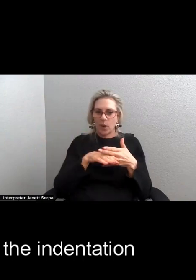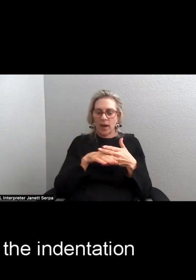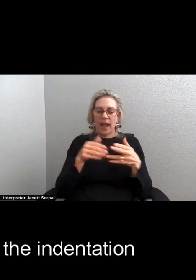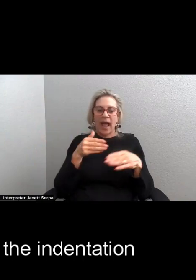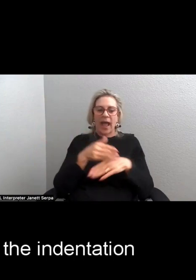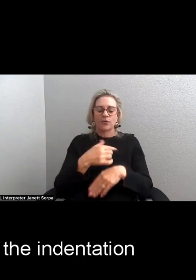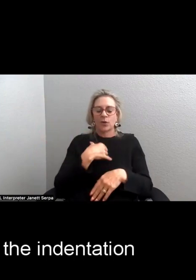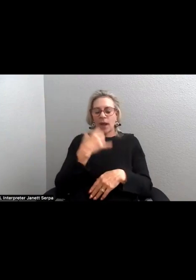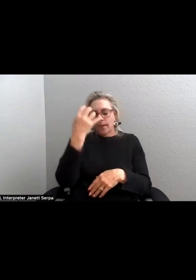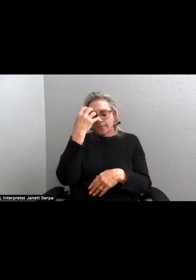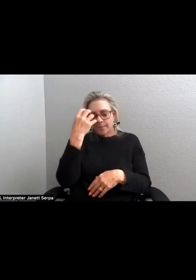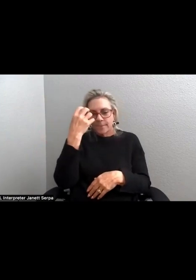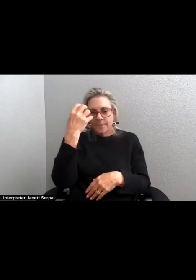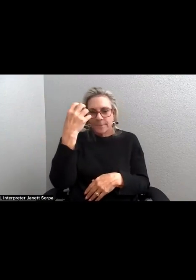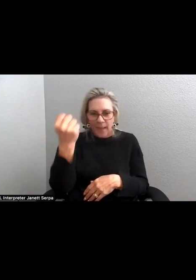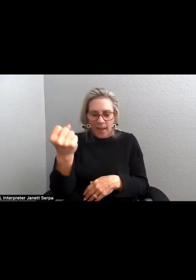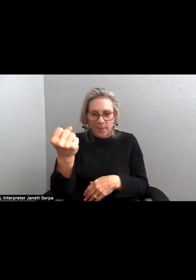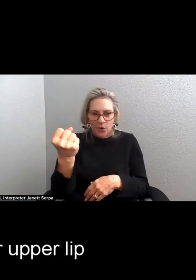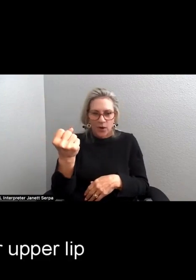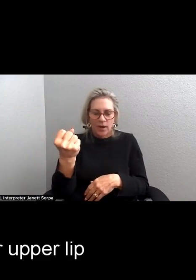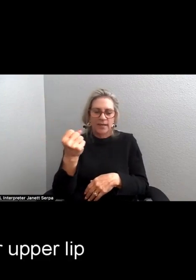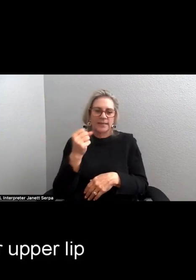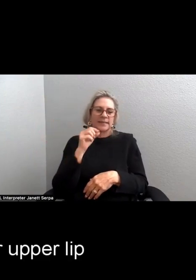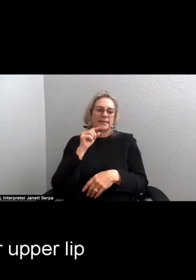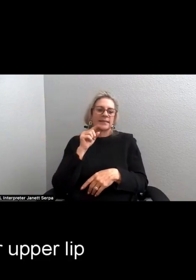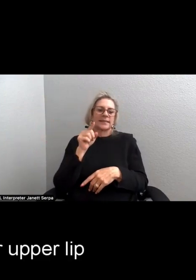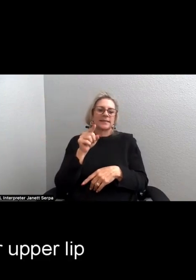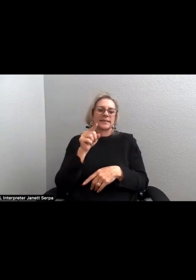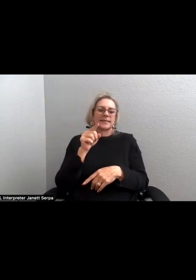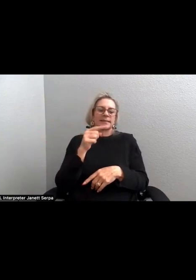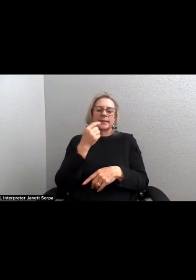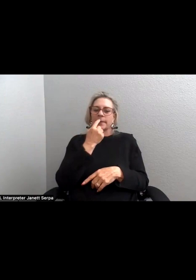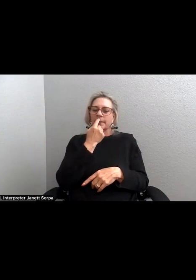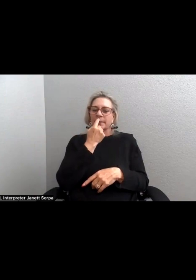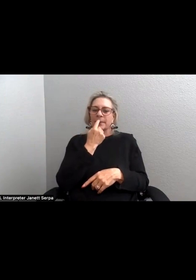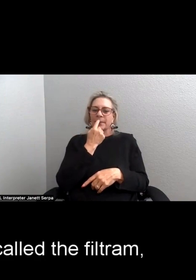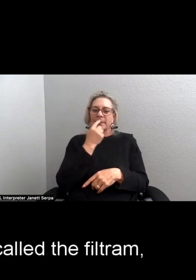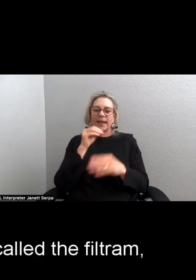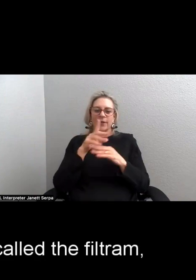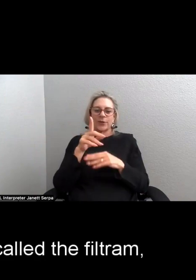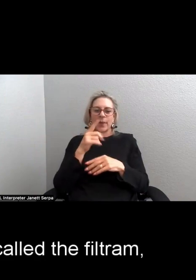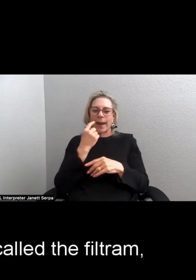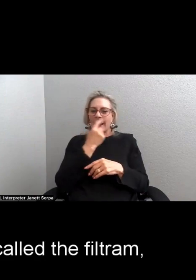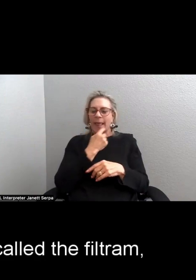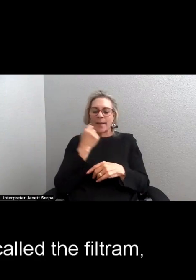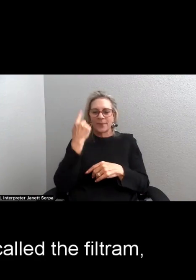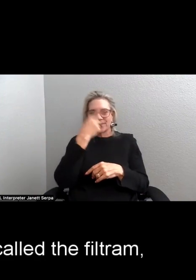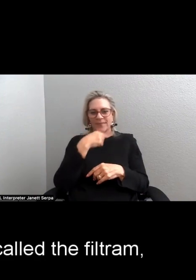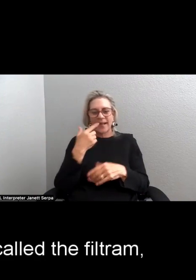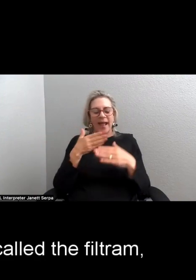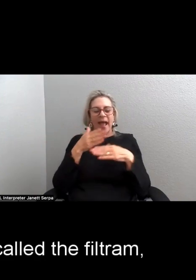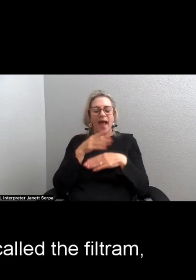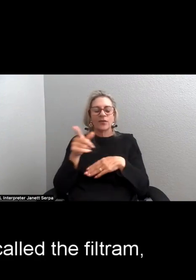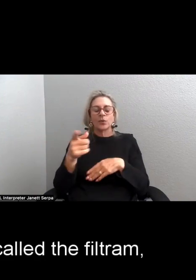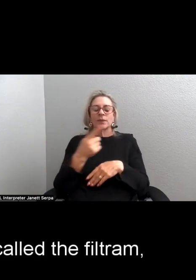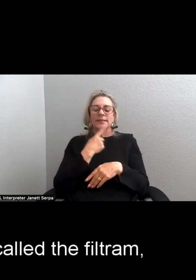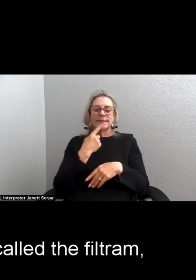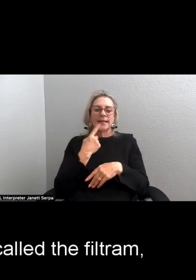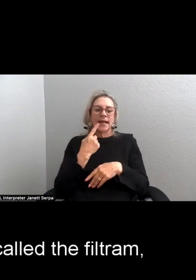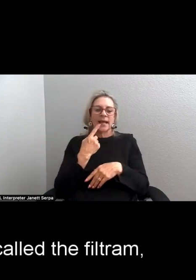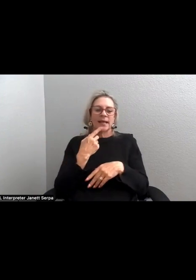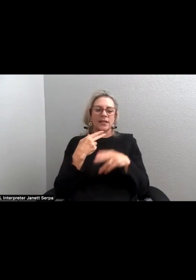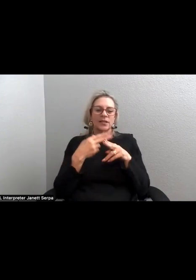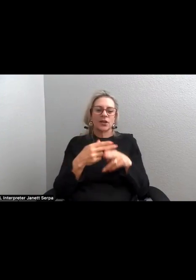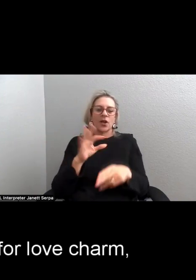memorize the indentation above your upper lip, after you say it's called the